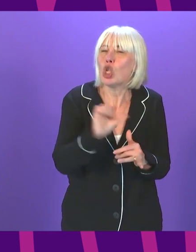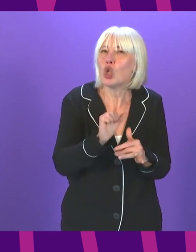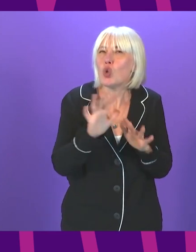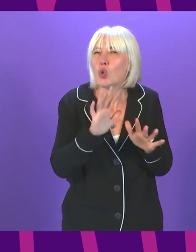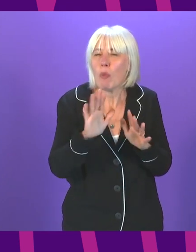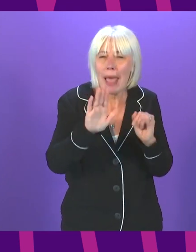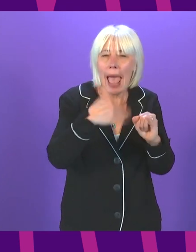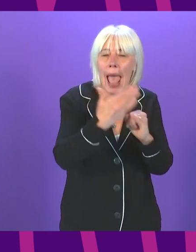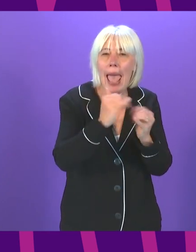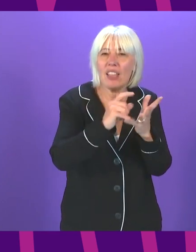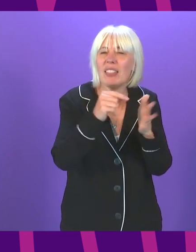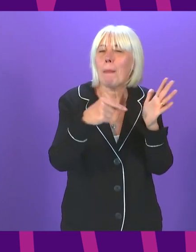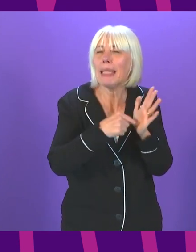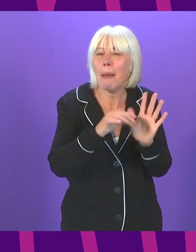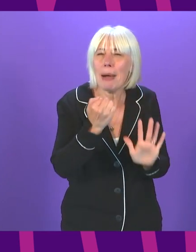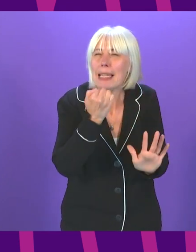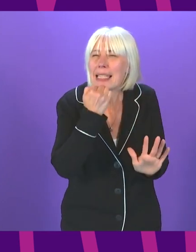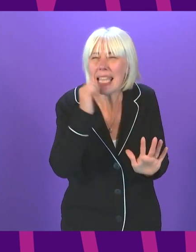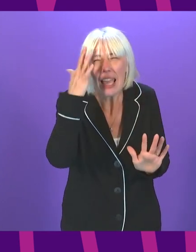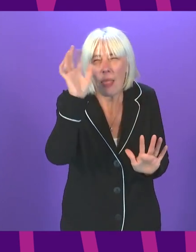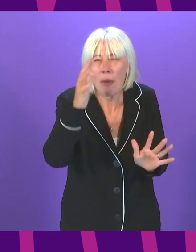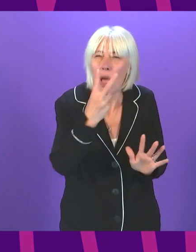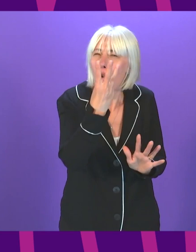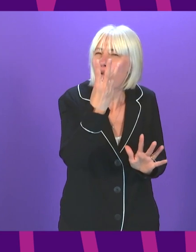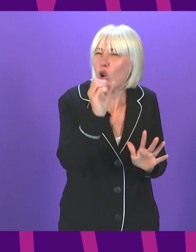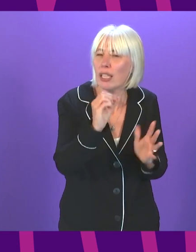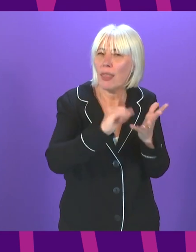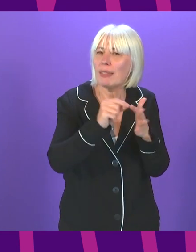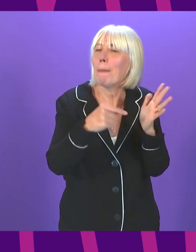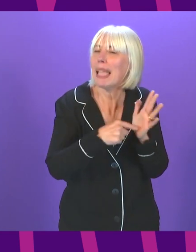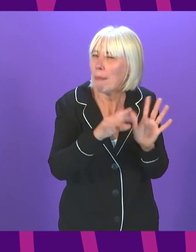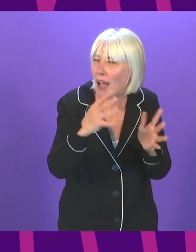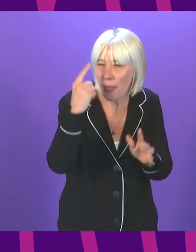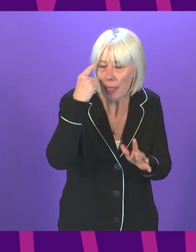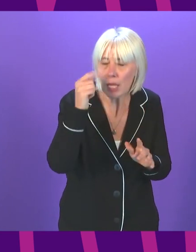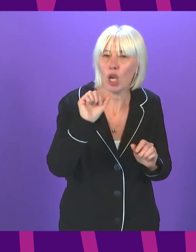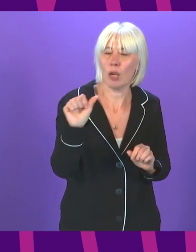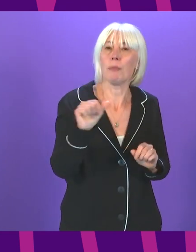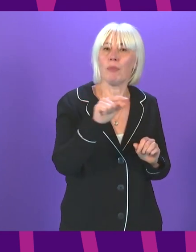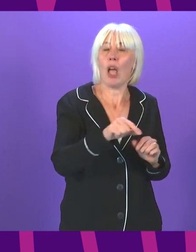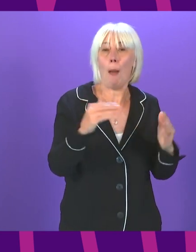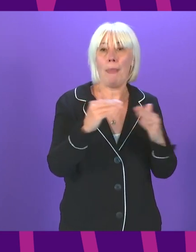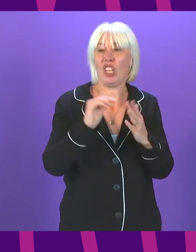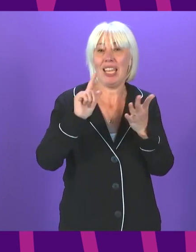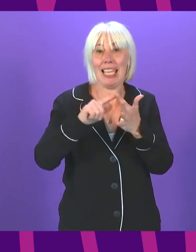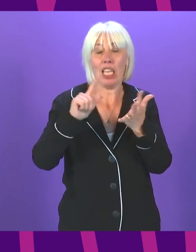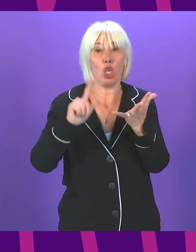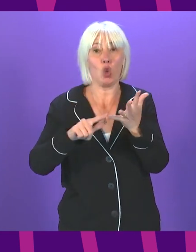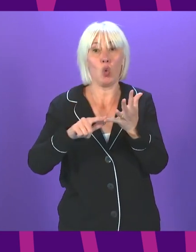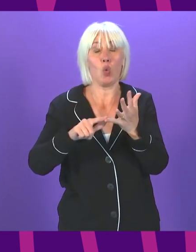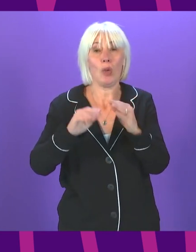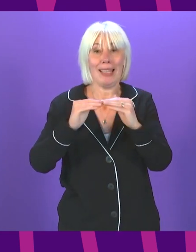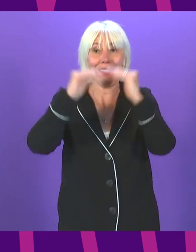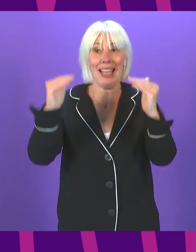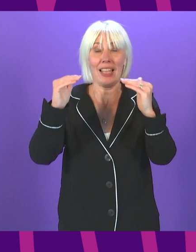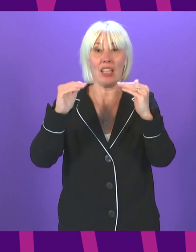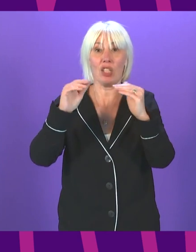right now at the end of September. think the date at the moment is the 30th of September. It has also been designed to meet the EU standards for international travel